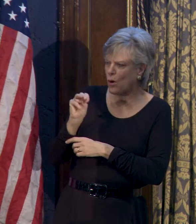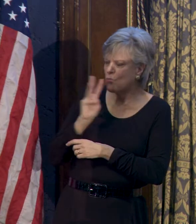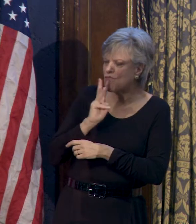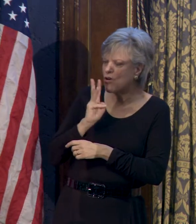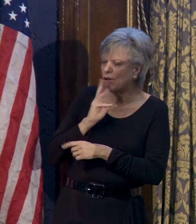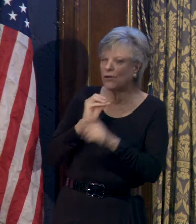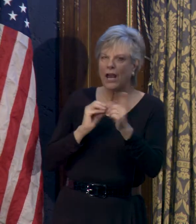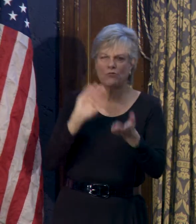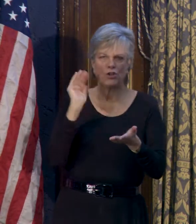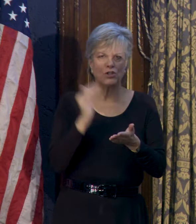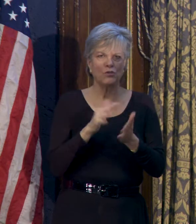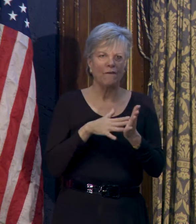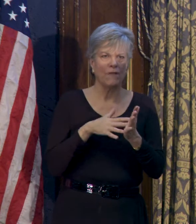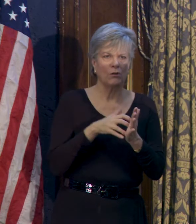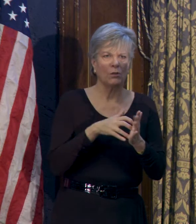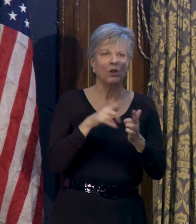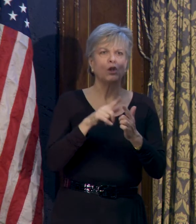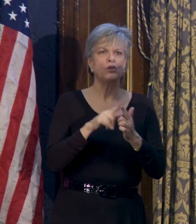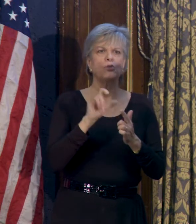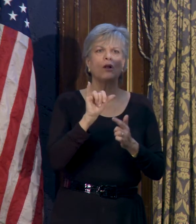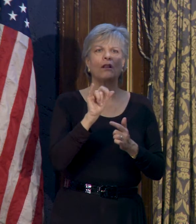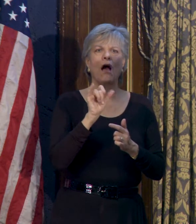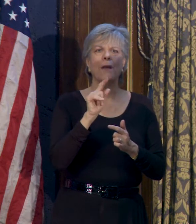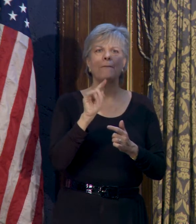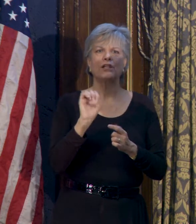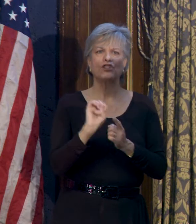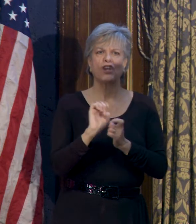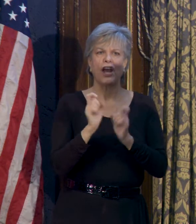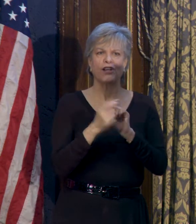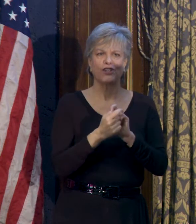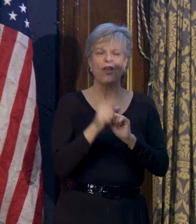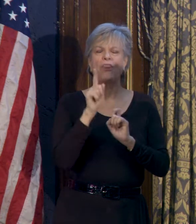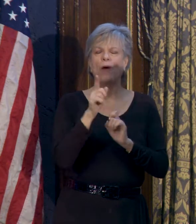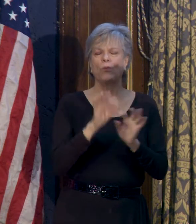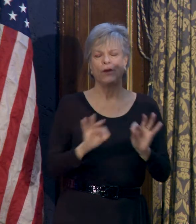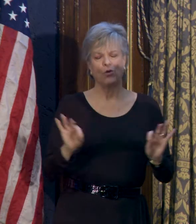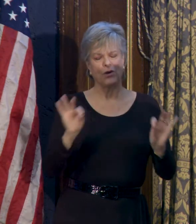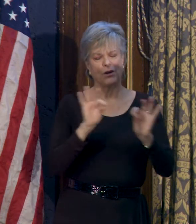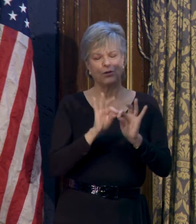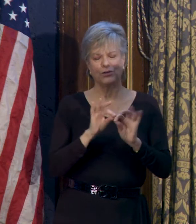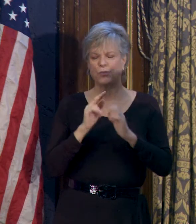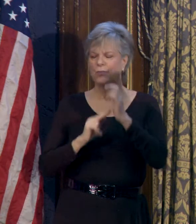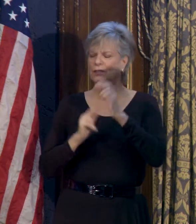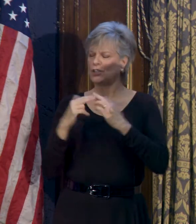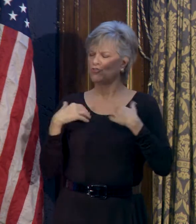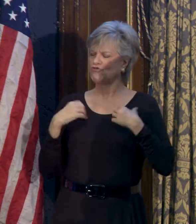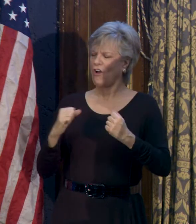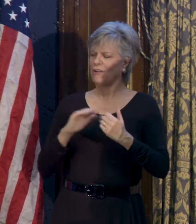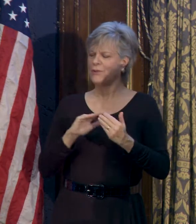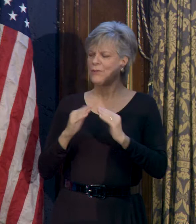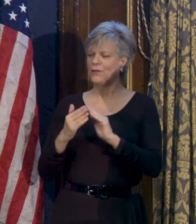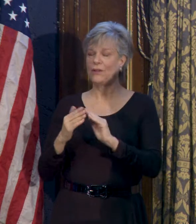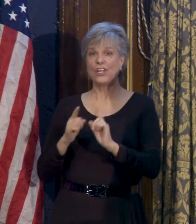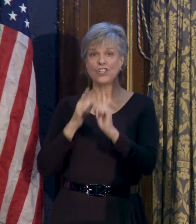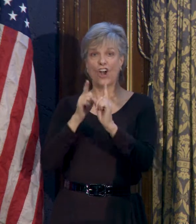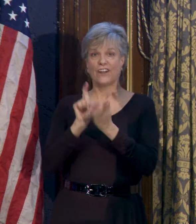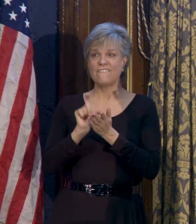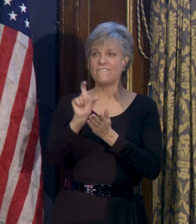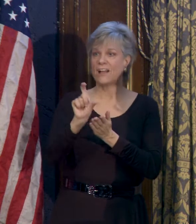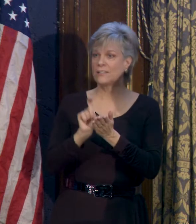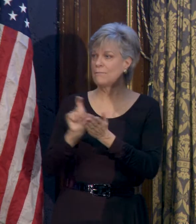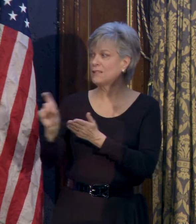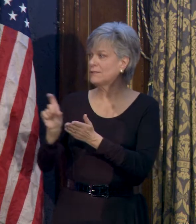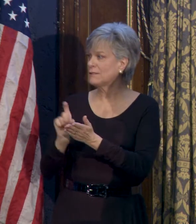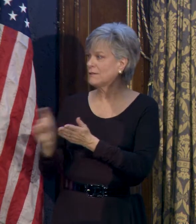to climate change will be critical to building resilient and sustainable communities. Targeted investments will also extend beyond